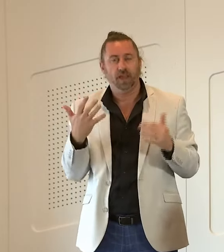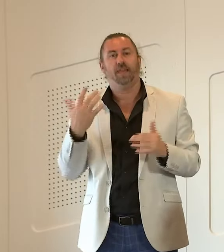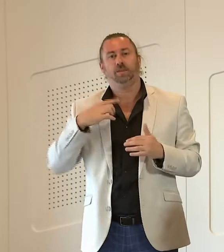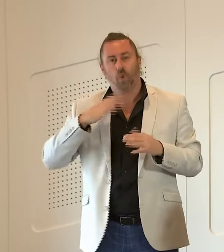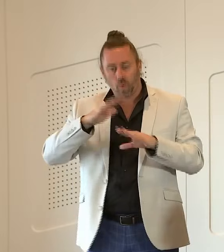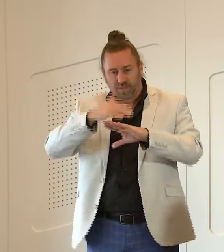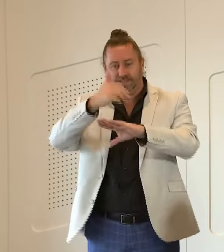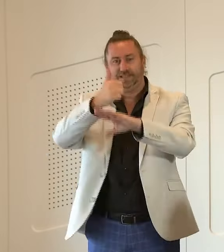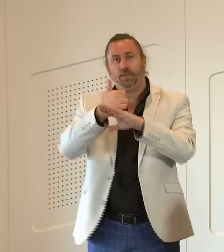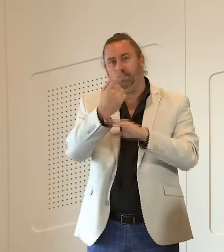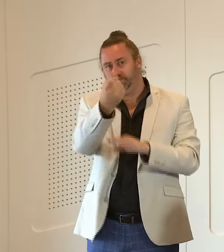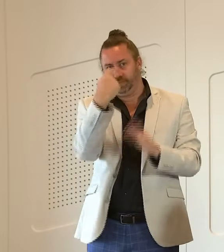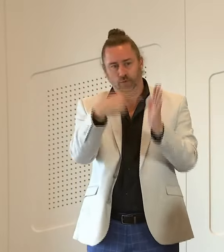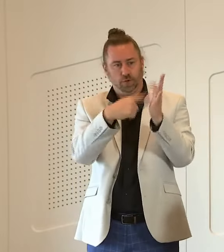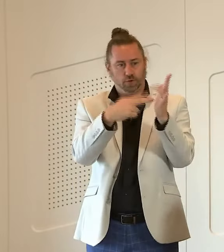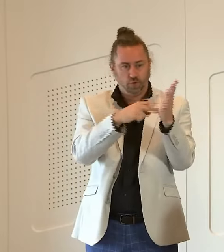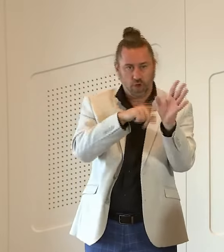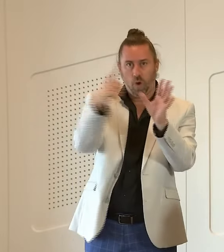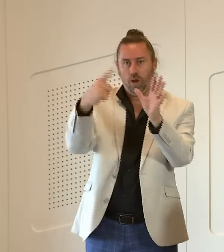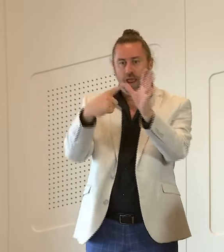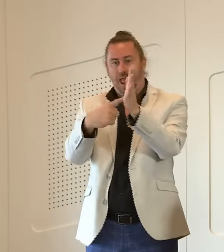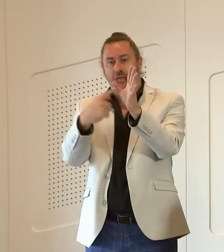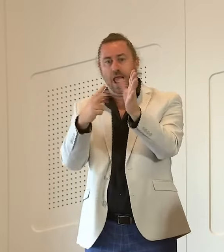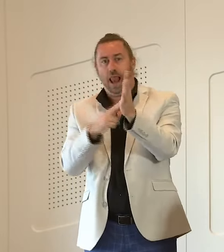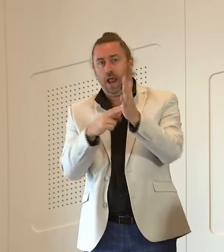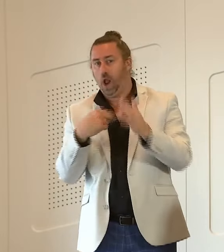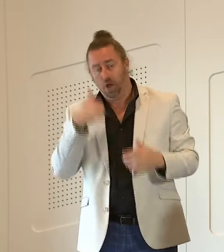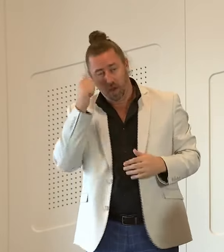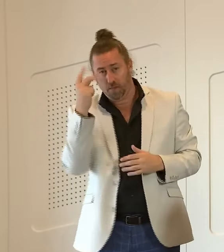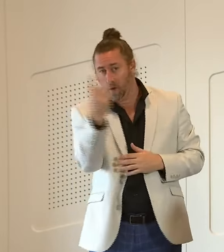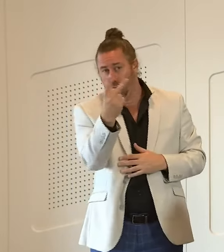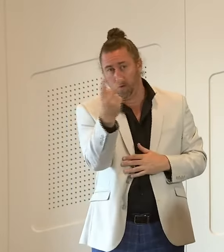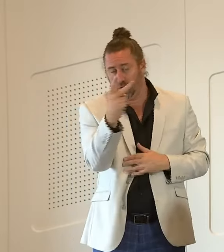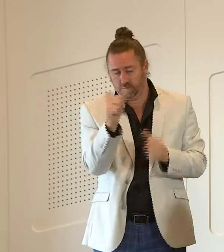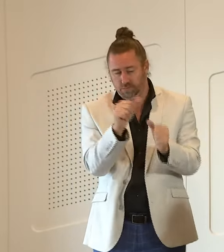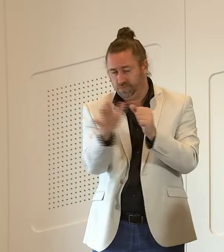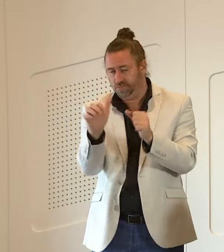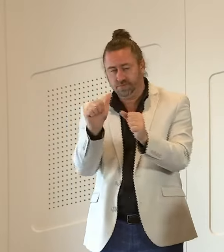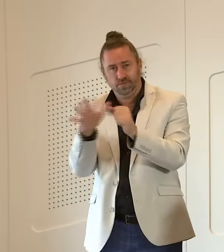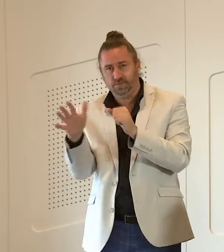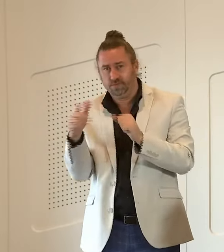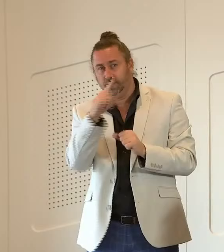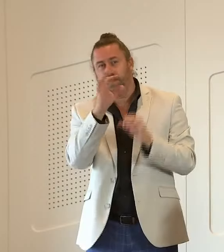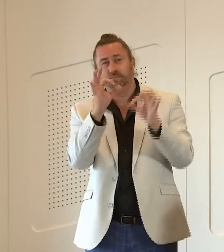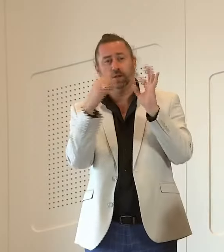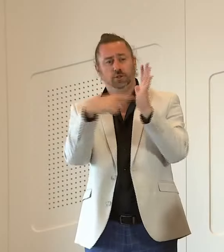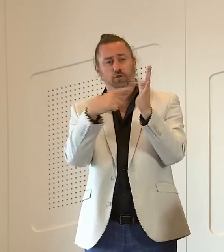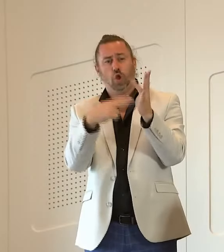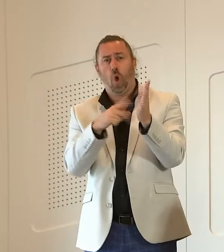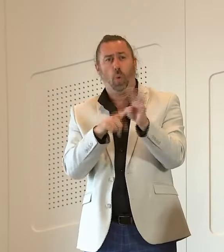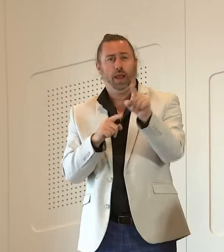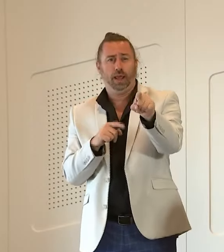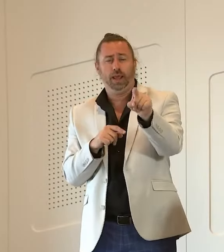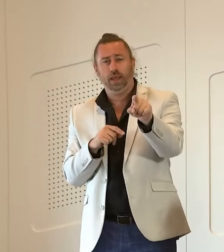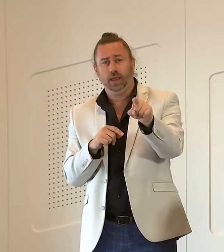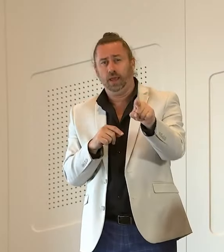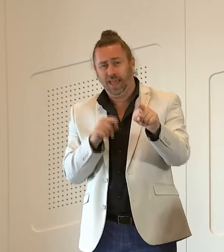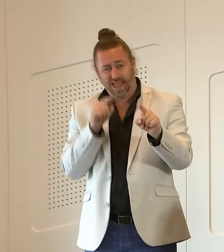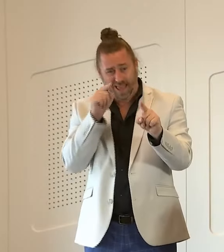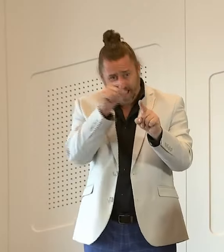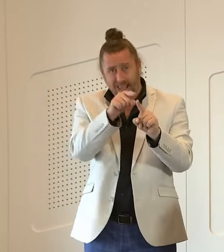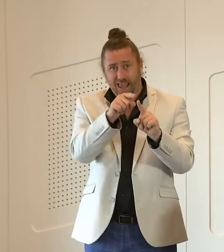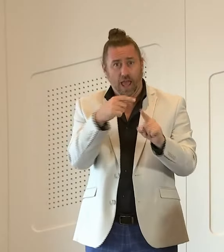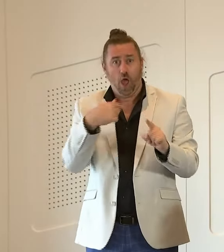and and we have appointed who i believe to be probably one of the the um of the p one of the